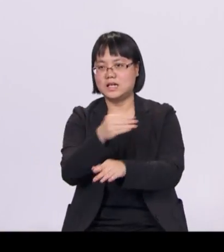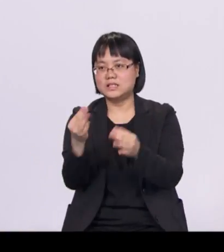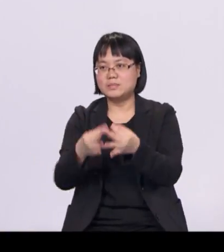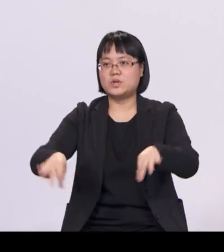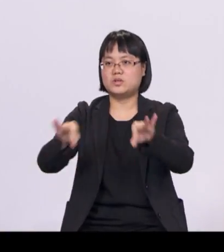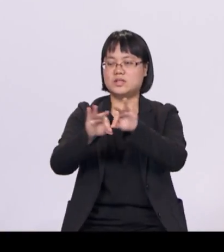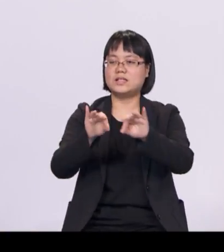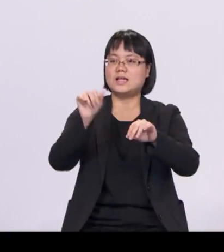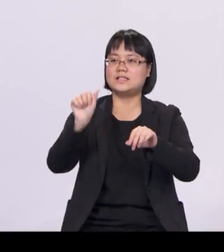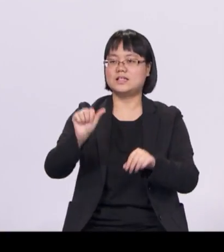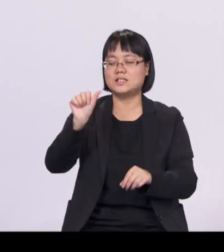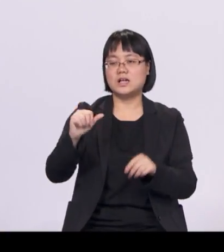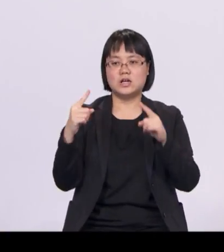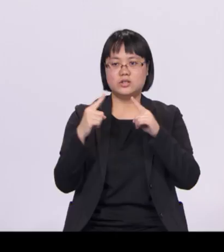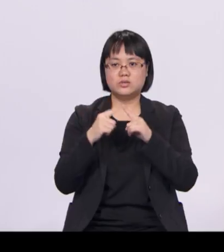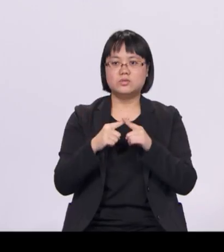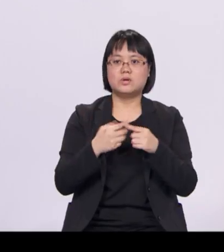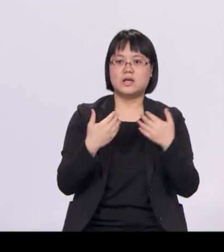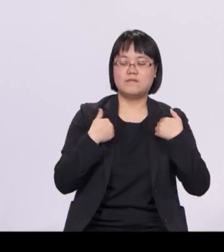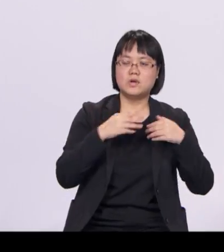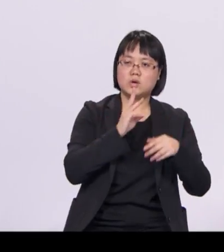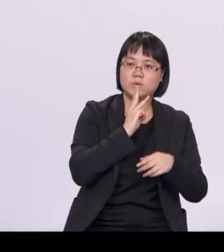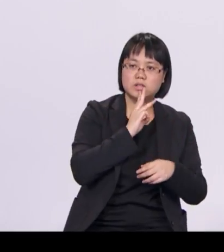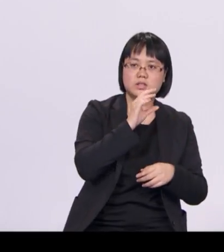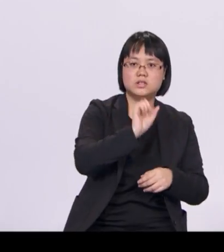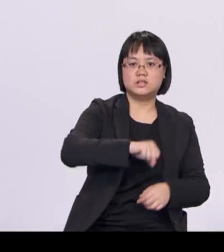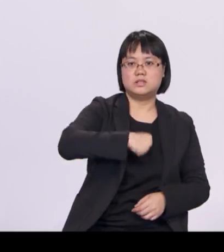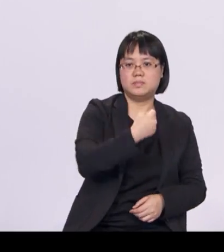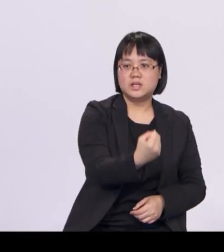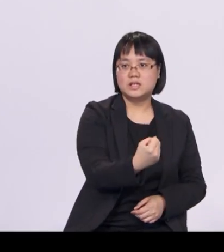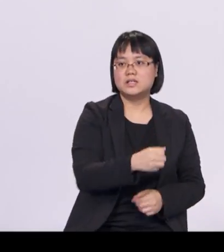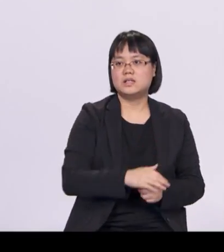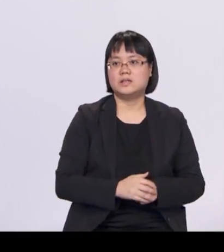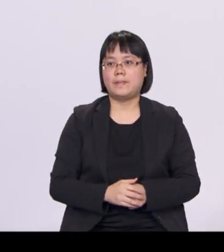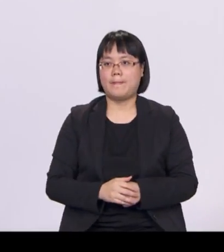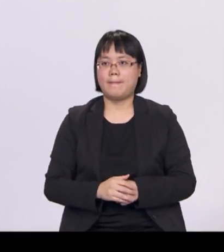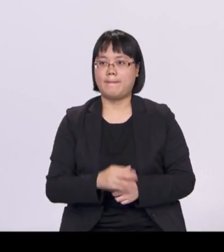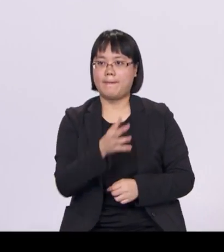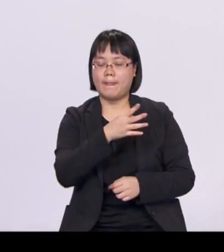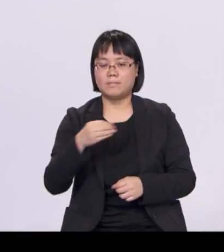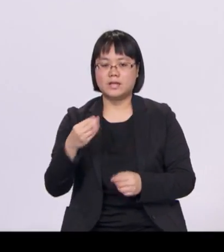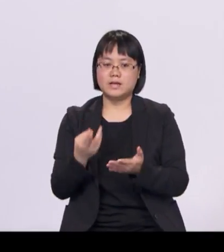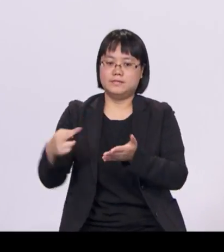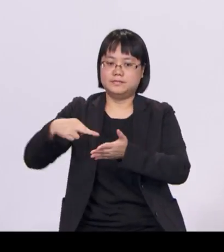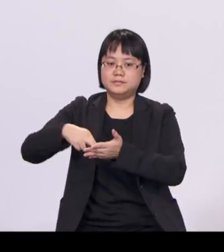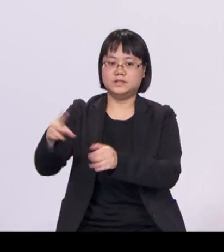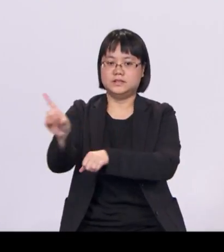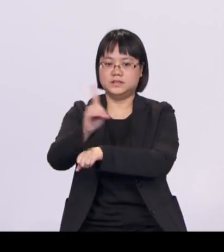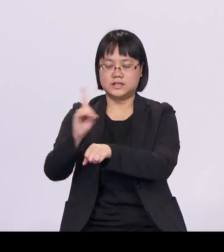-resilient water supply and redesigning our flood management system.